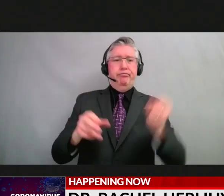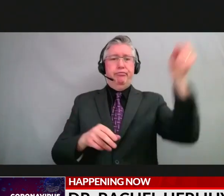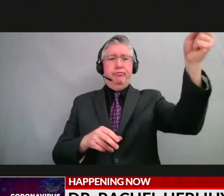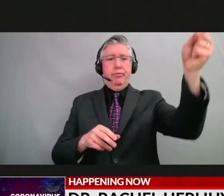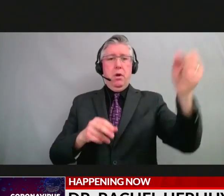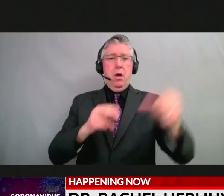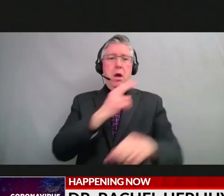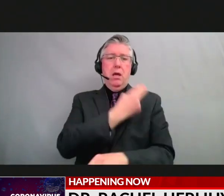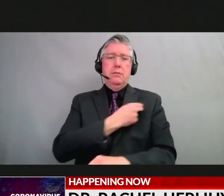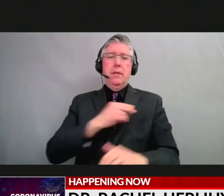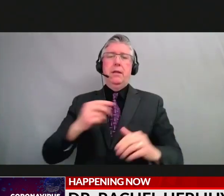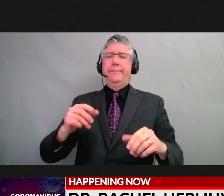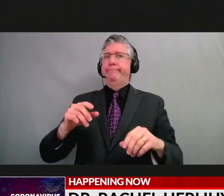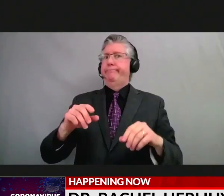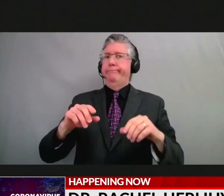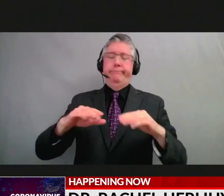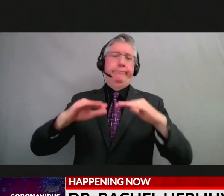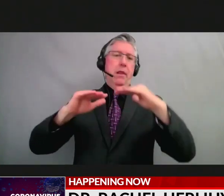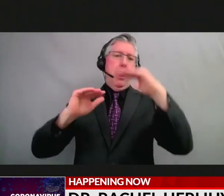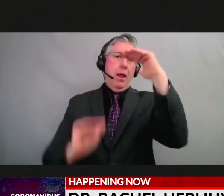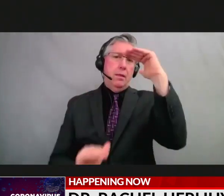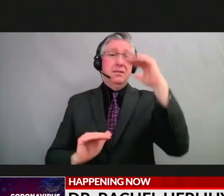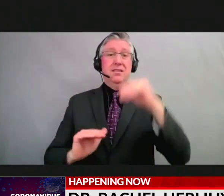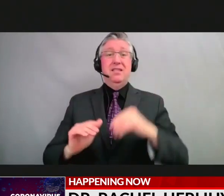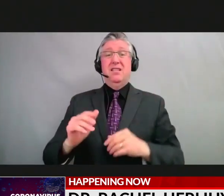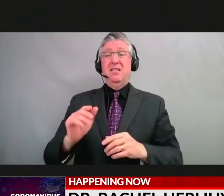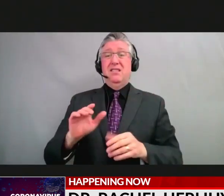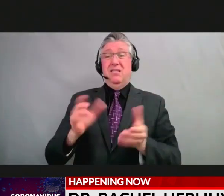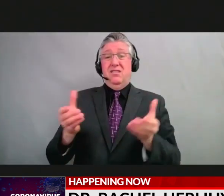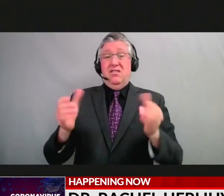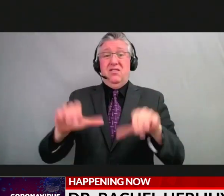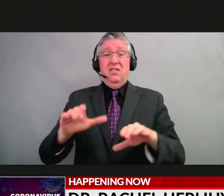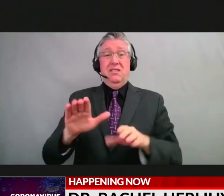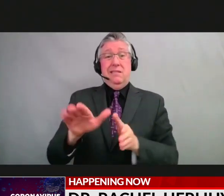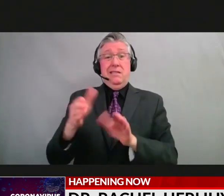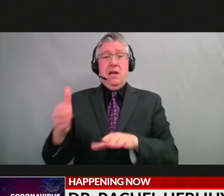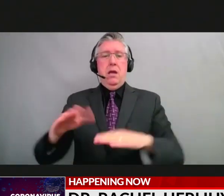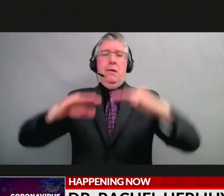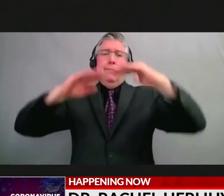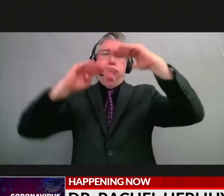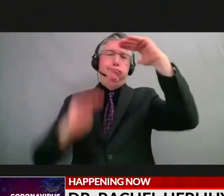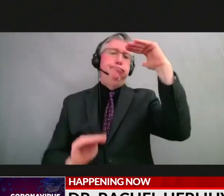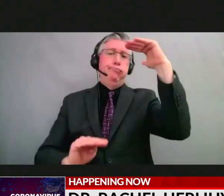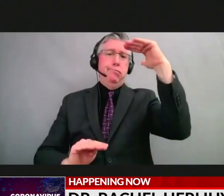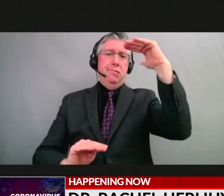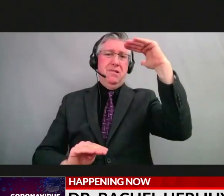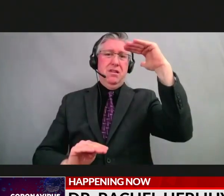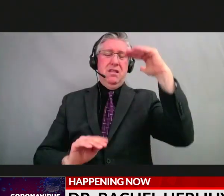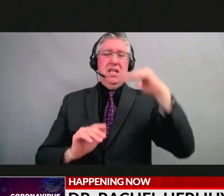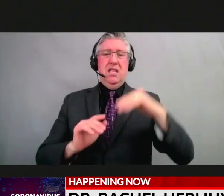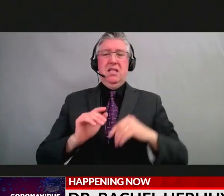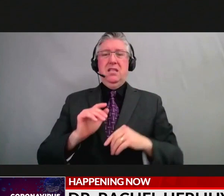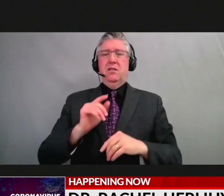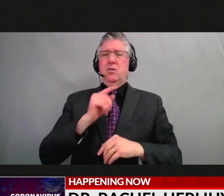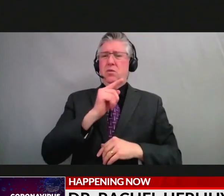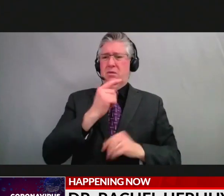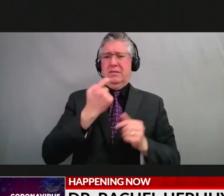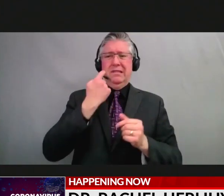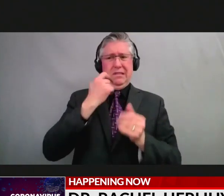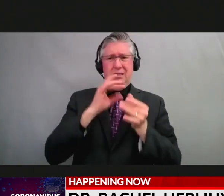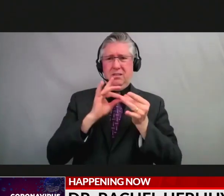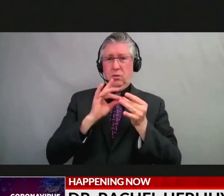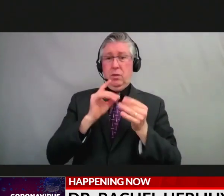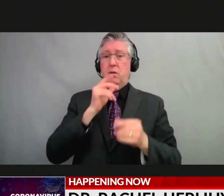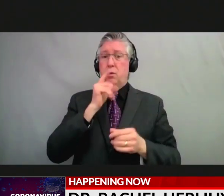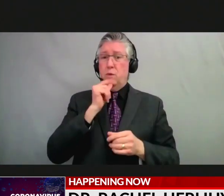booster doses and those that are unvaccinated. Director Bookman shared that individuals that are boosted have received that third dose are